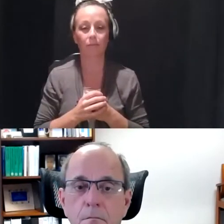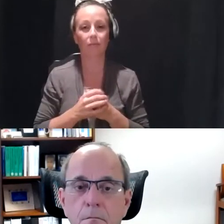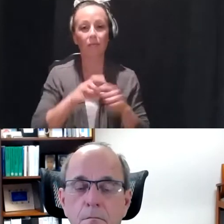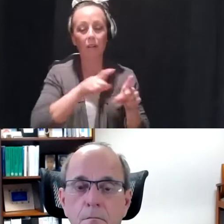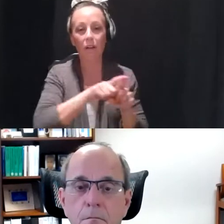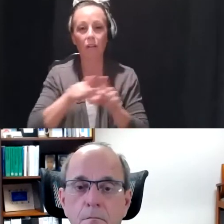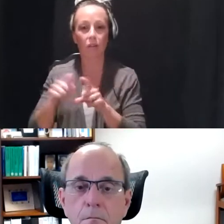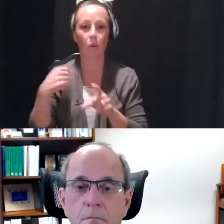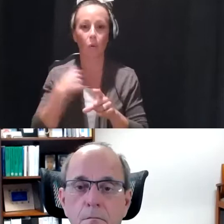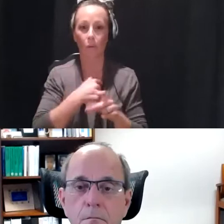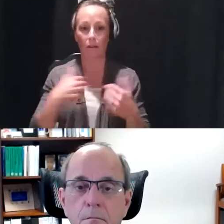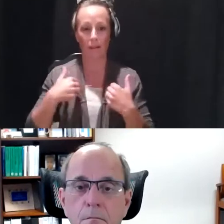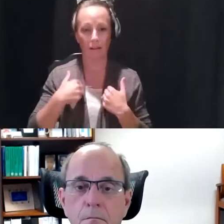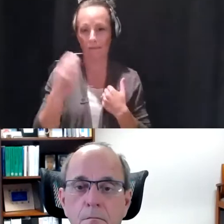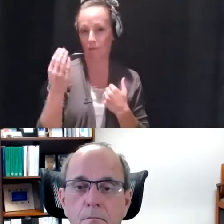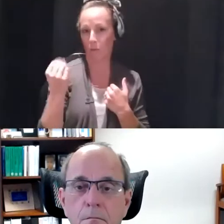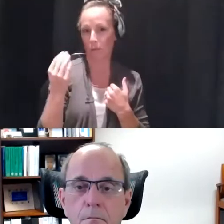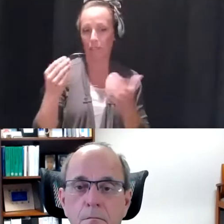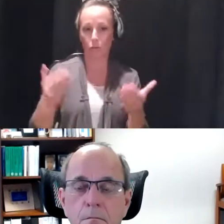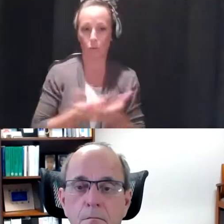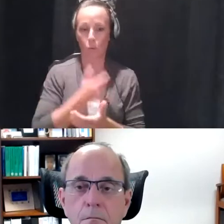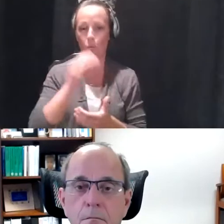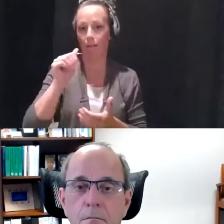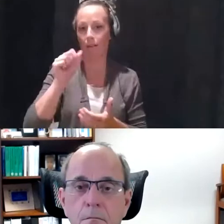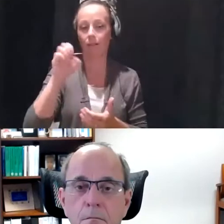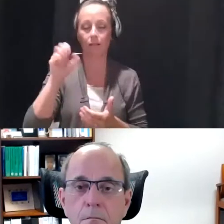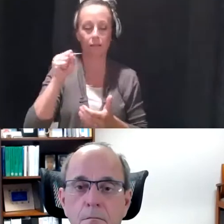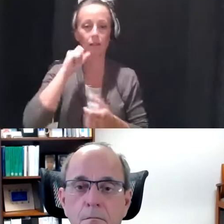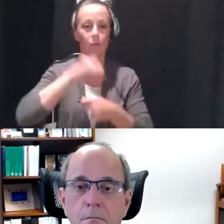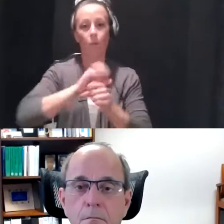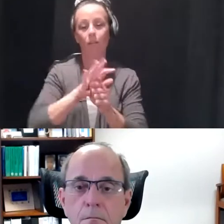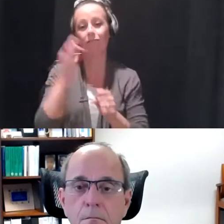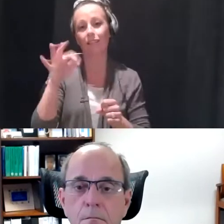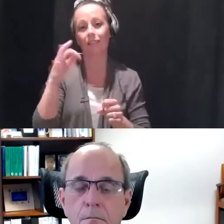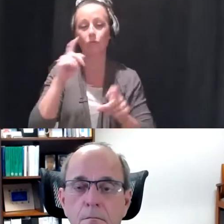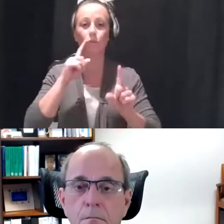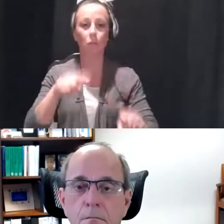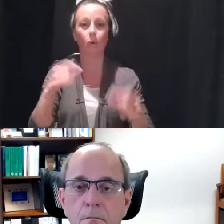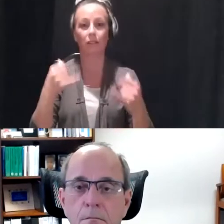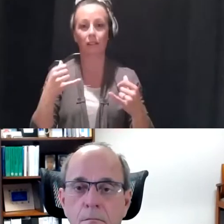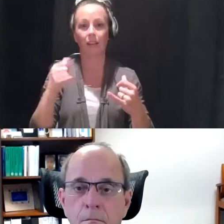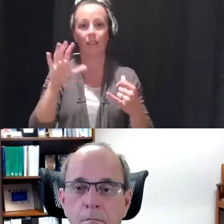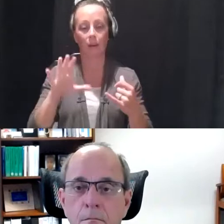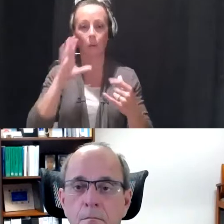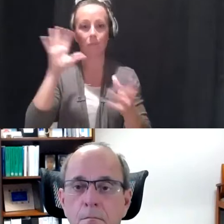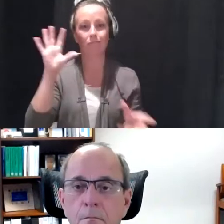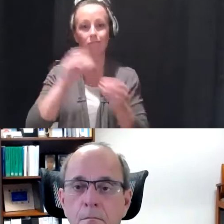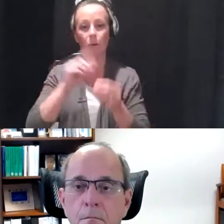also have 14 new cases of COVID-19 to report today, and that brings our total to 1